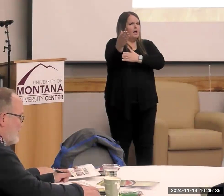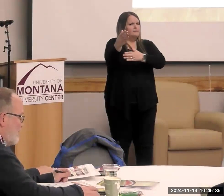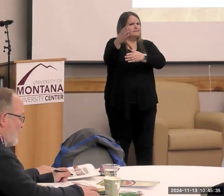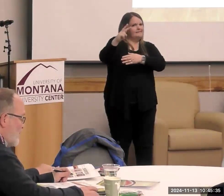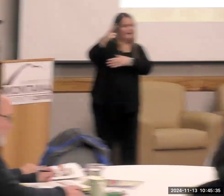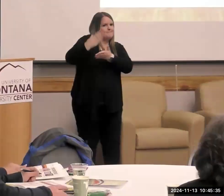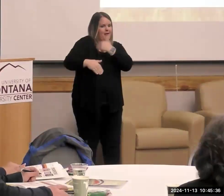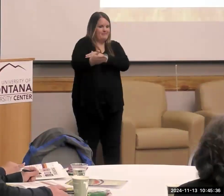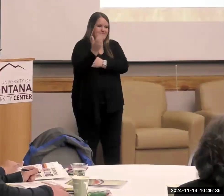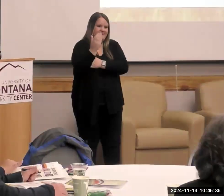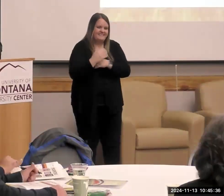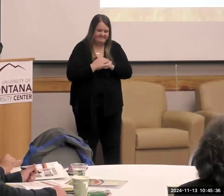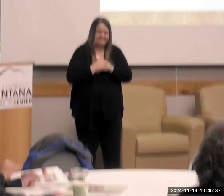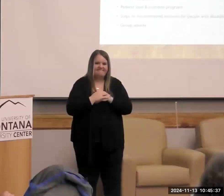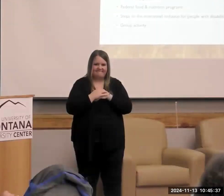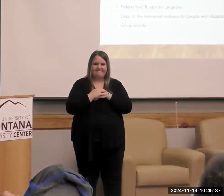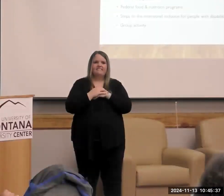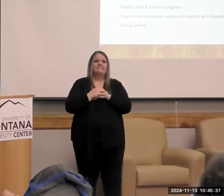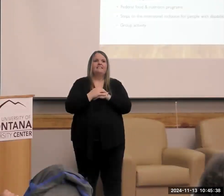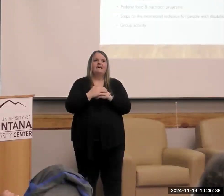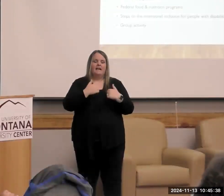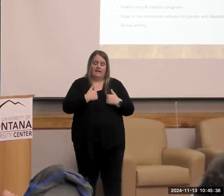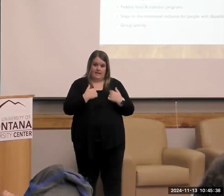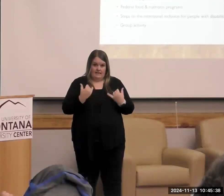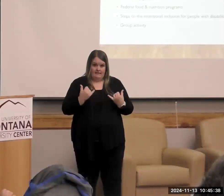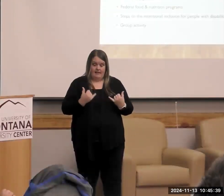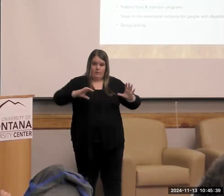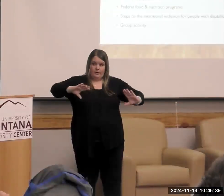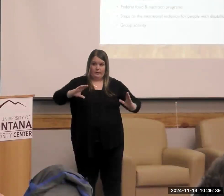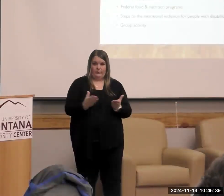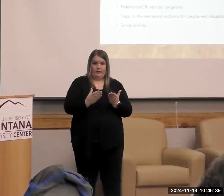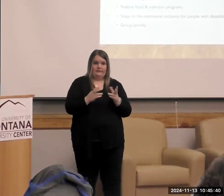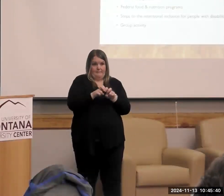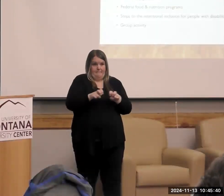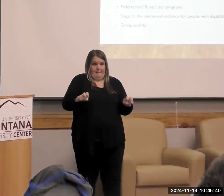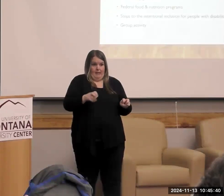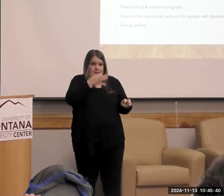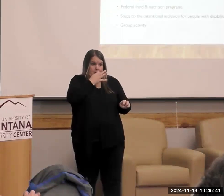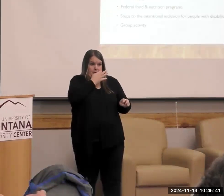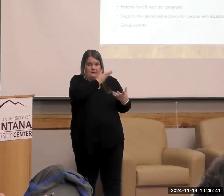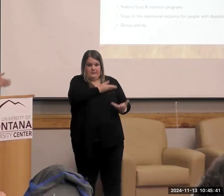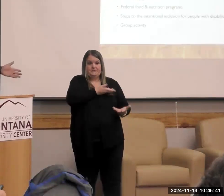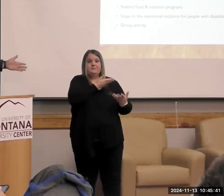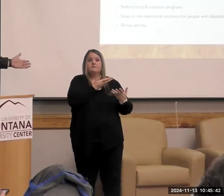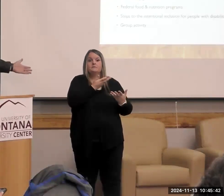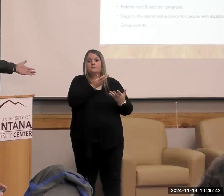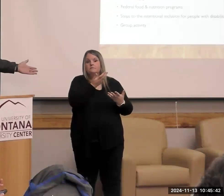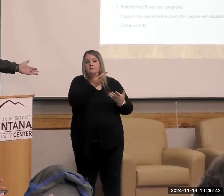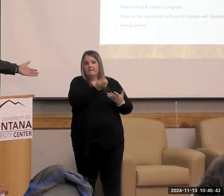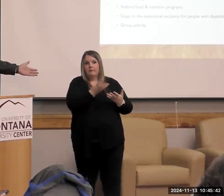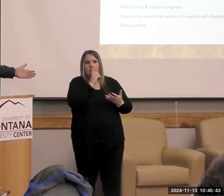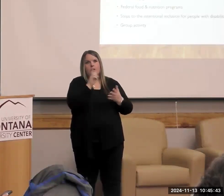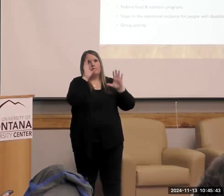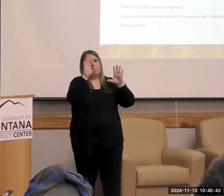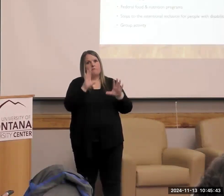And I am going to introduce our panel that is coming up. So we have some really